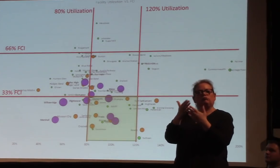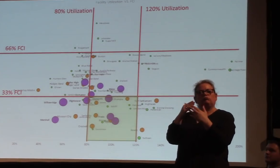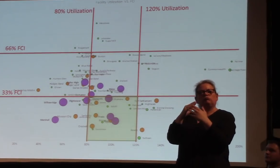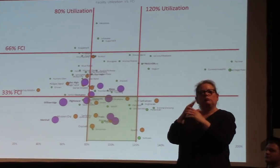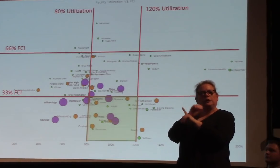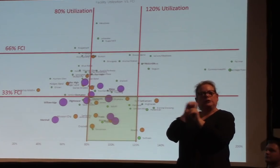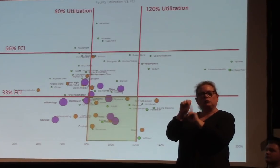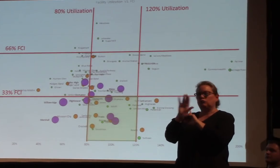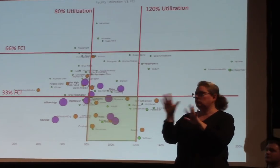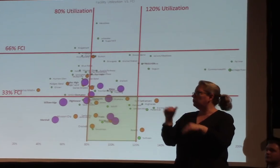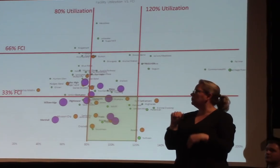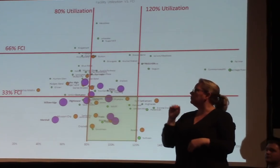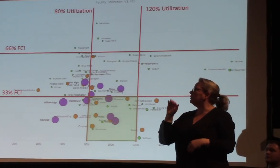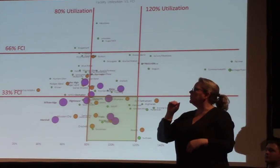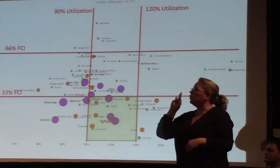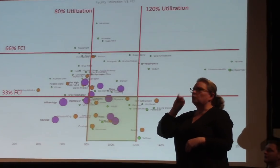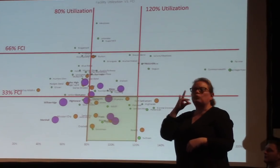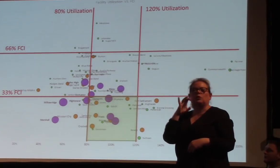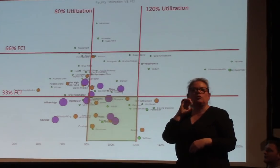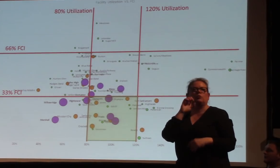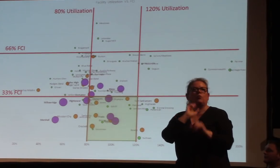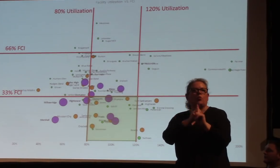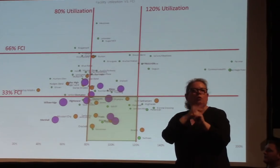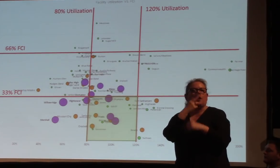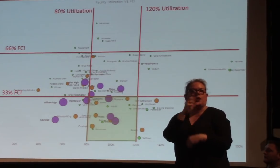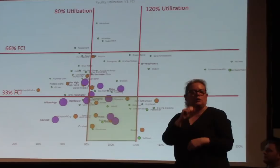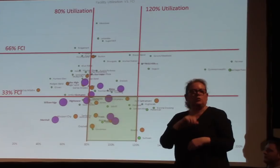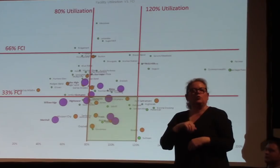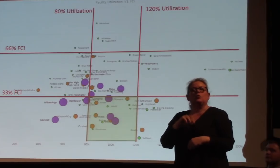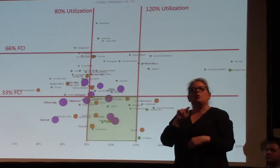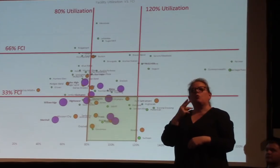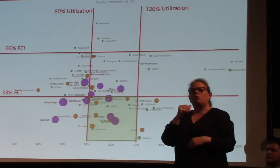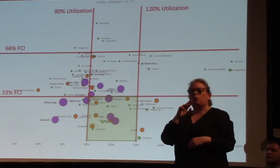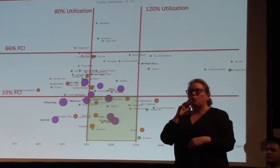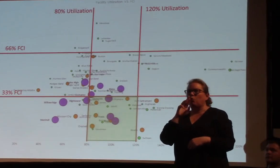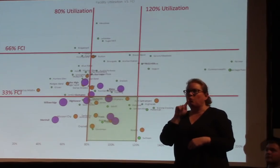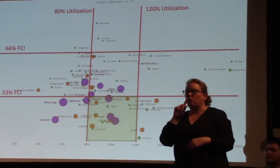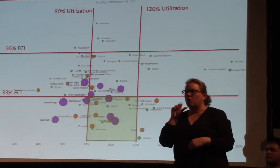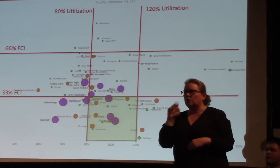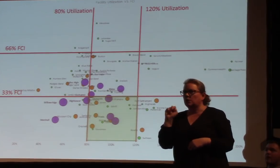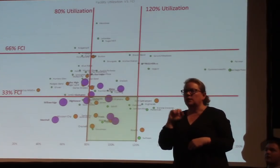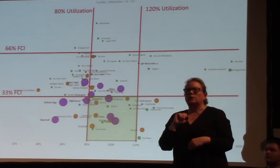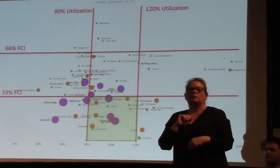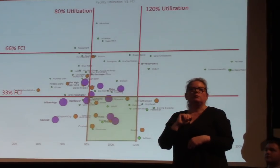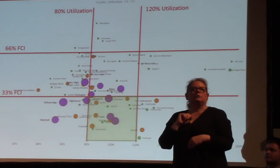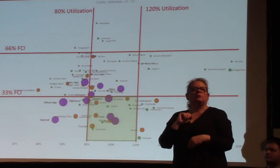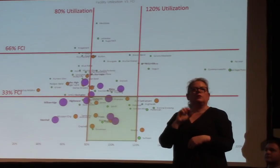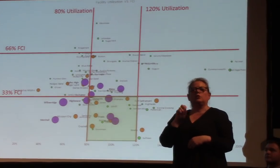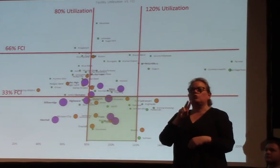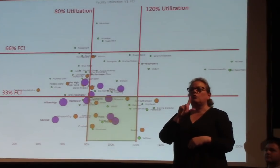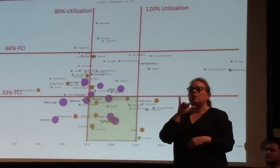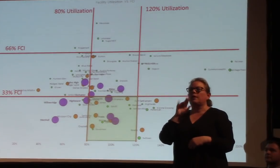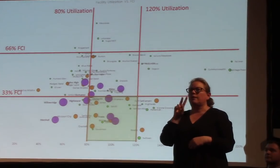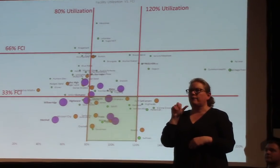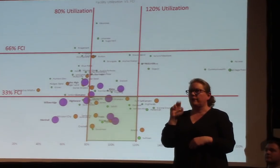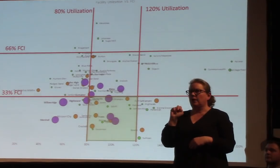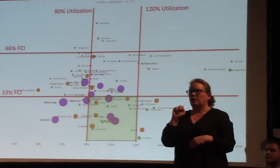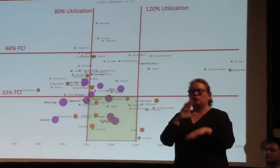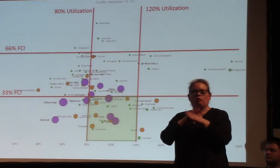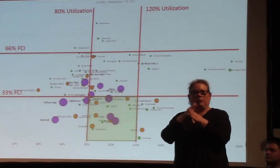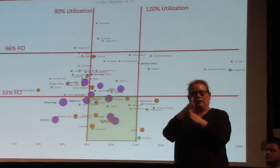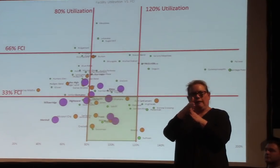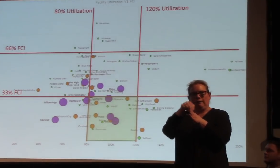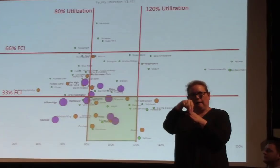Ridgepoint High School, Thornton Middle School, and Neil is actually hiding behind it, and then Sullivan right here, right on the edge,